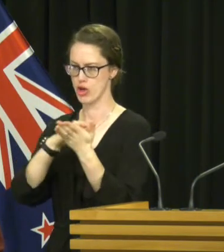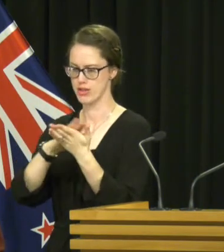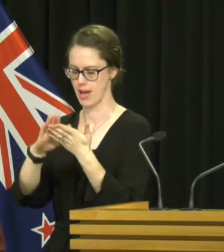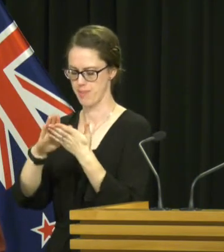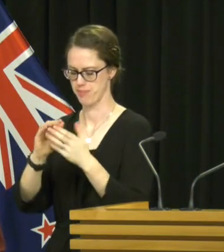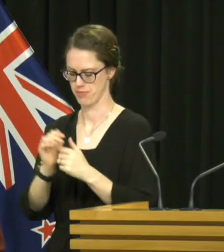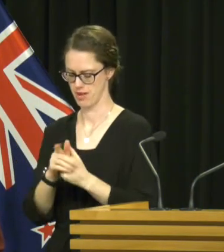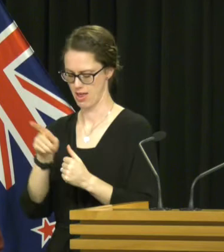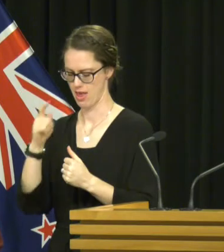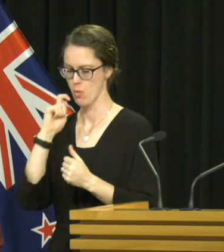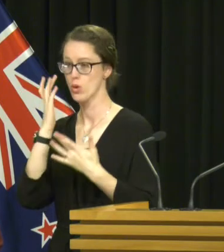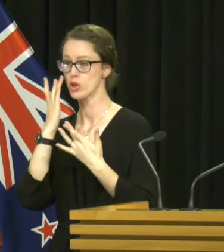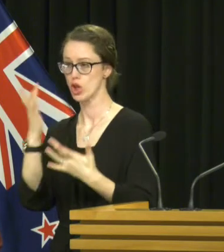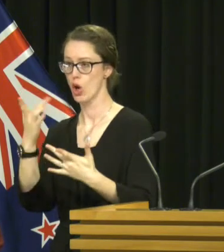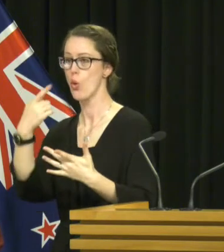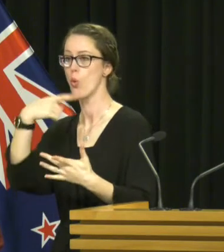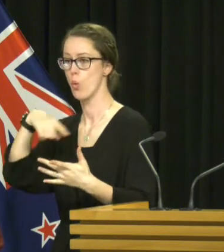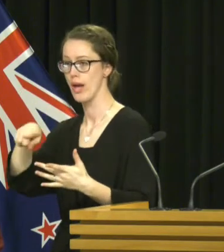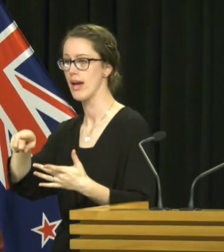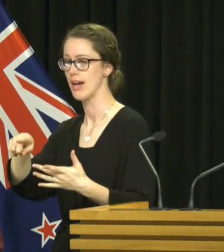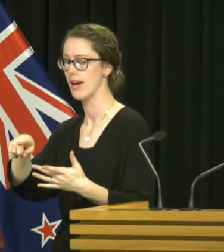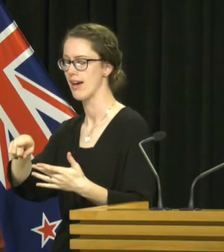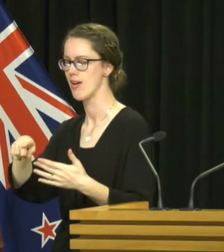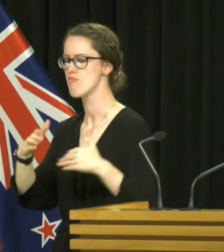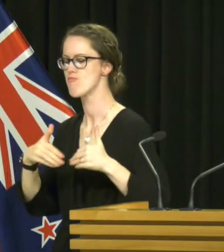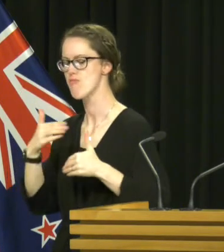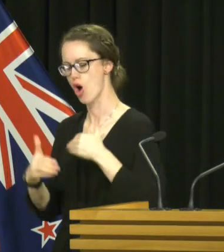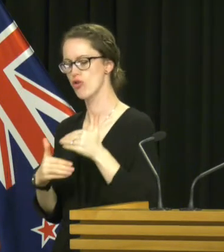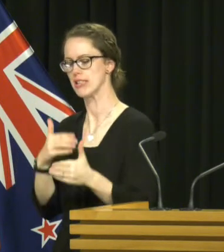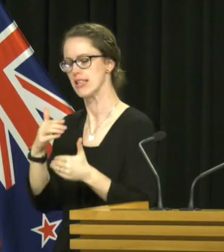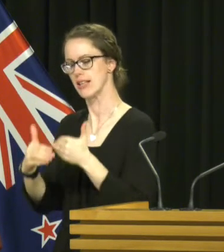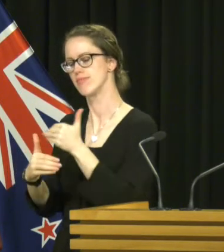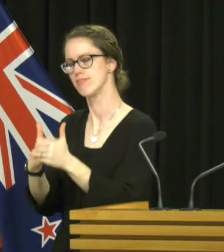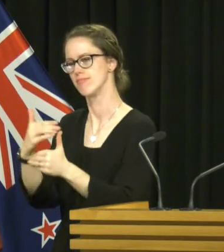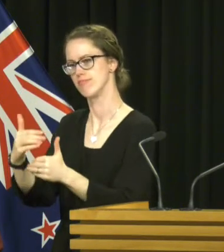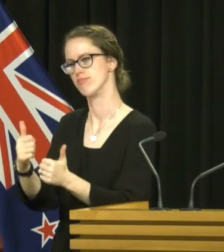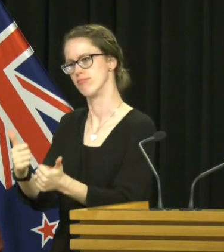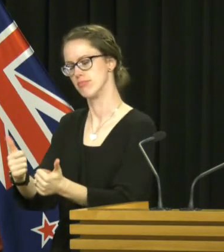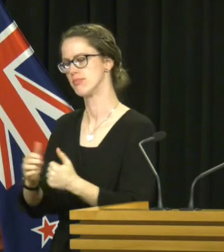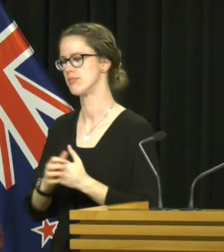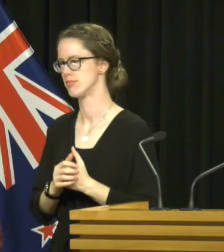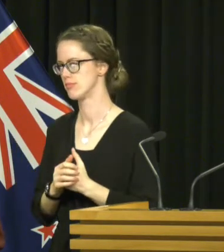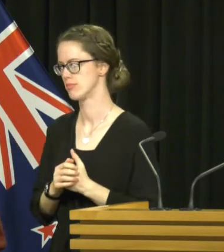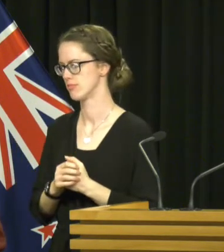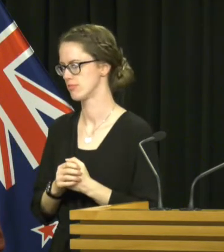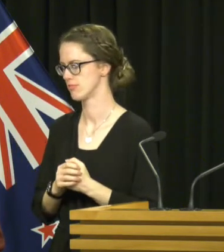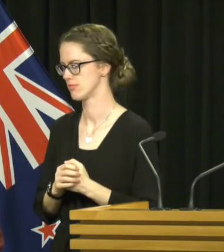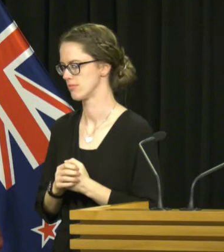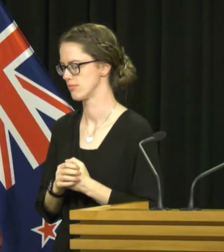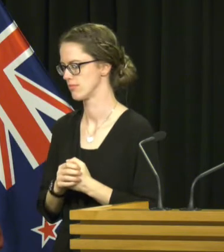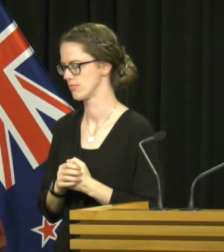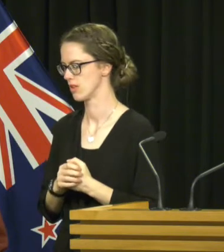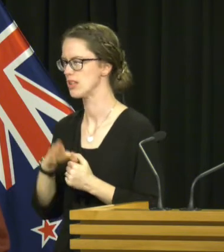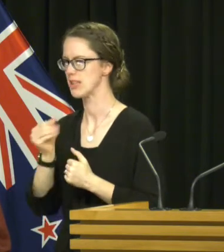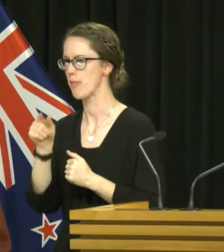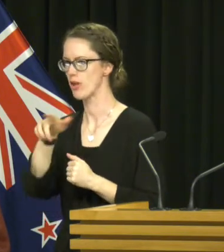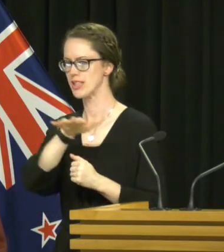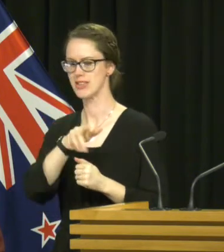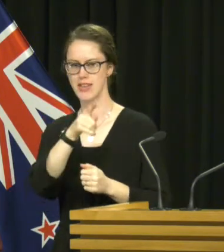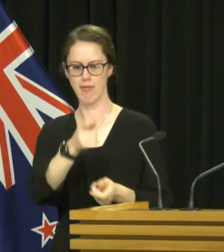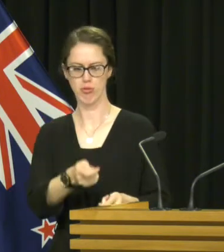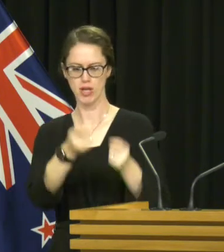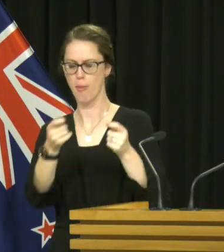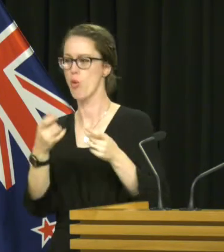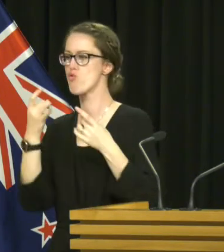and I think that will demonstrate that we are making good progress on some of the areas that the Waitangi Tribunal